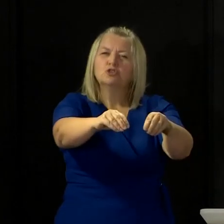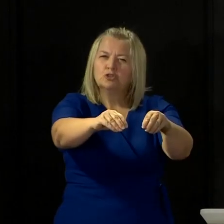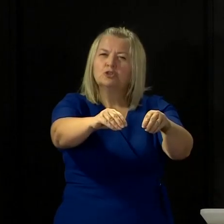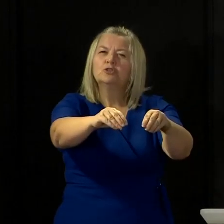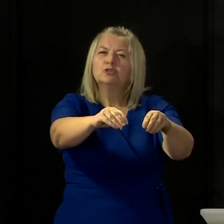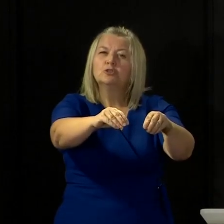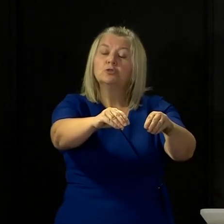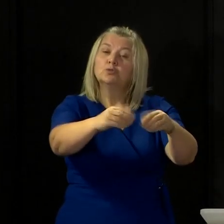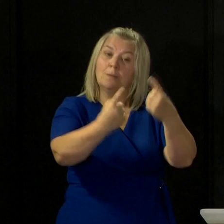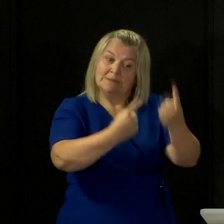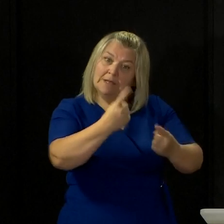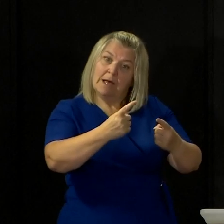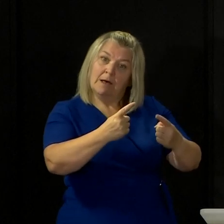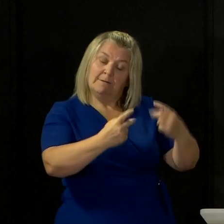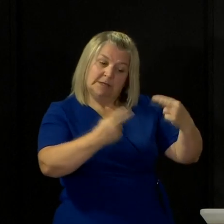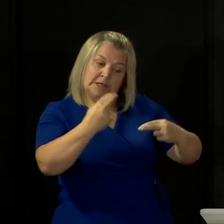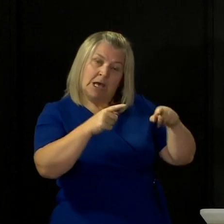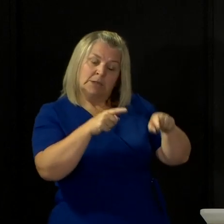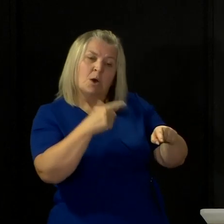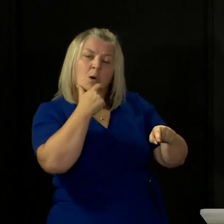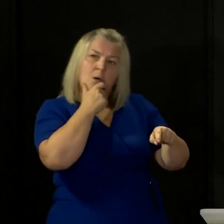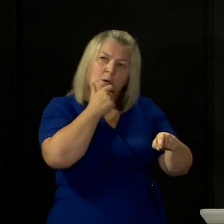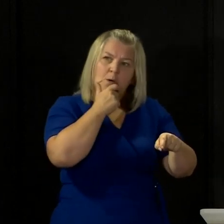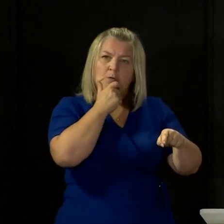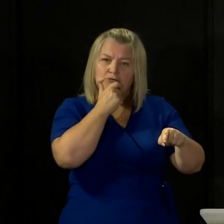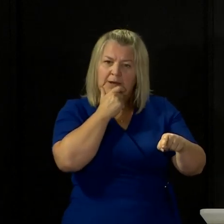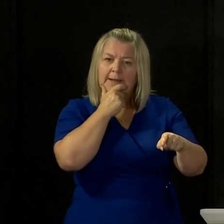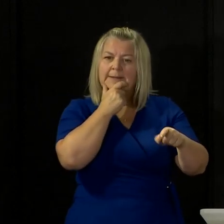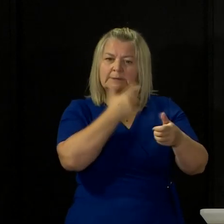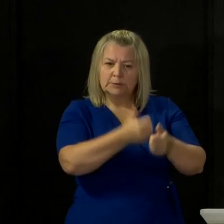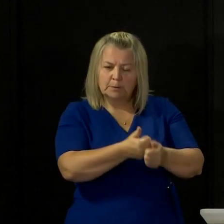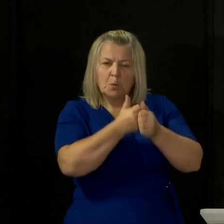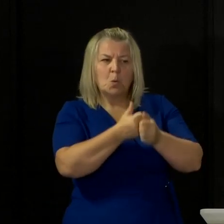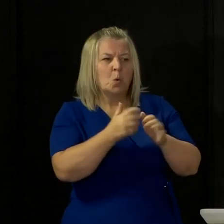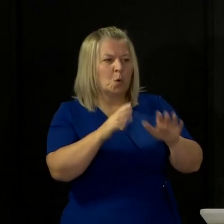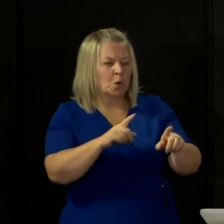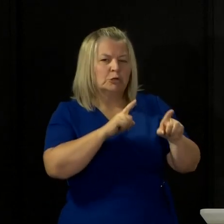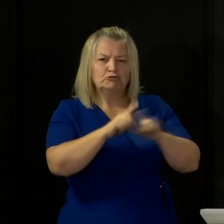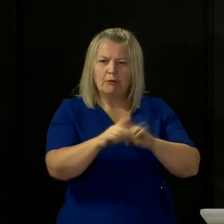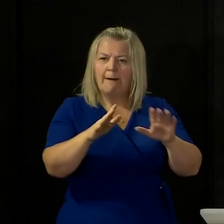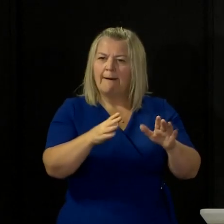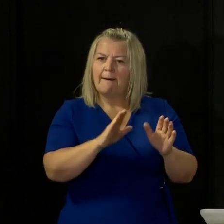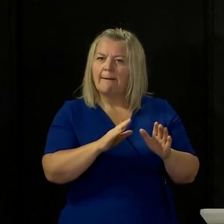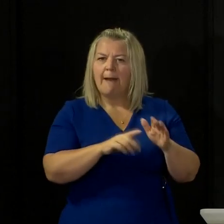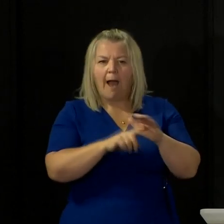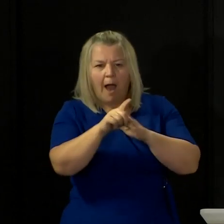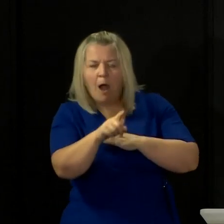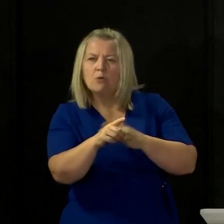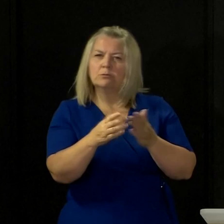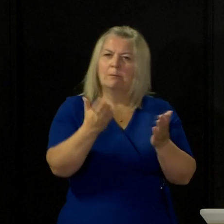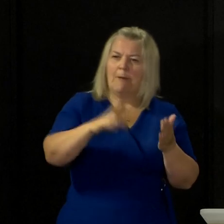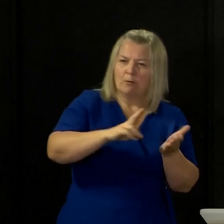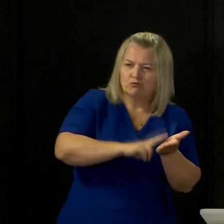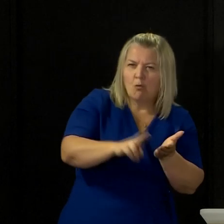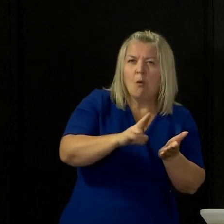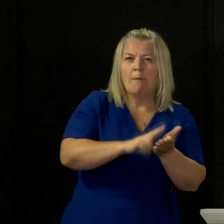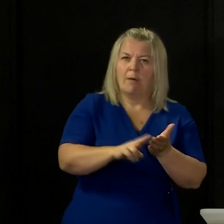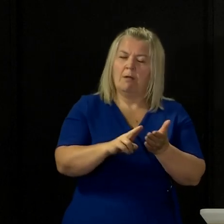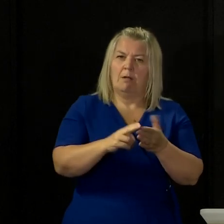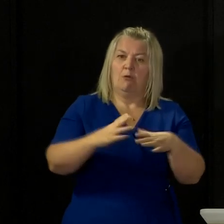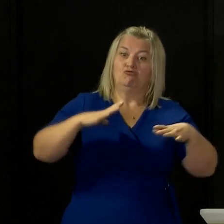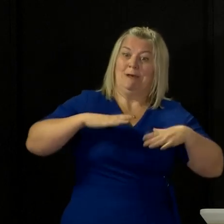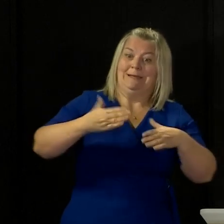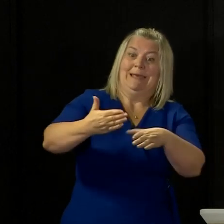that they can assess their own risks and get some agency and normality back into their lives. But I just want to say to people in this category